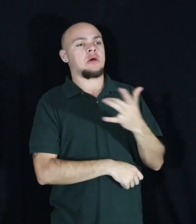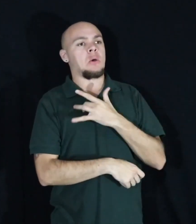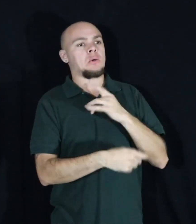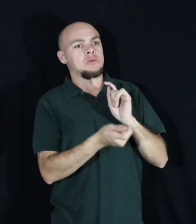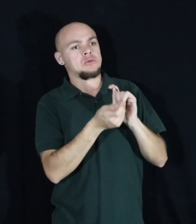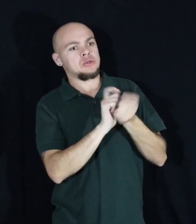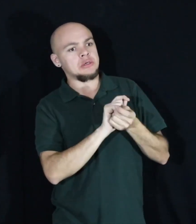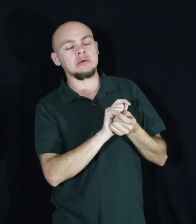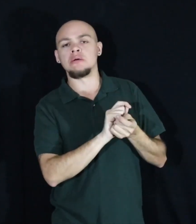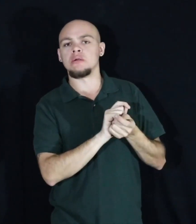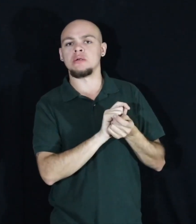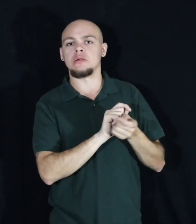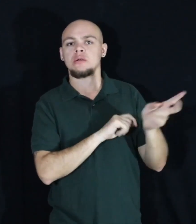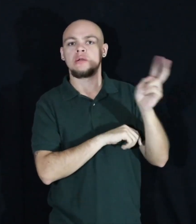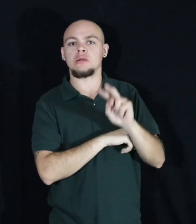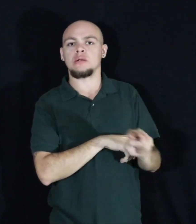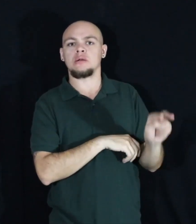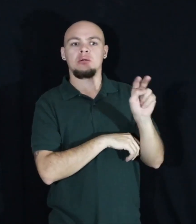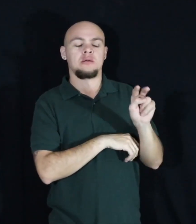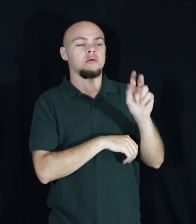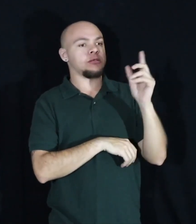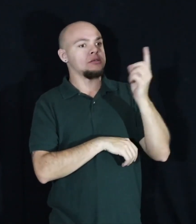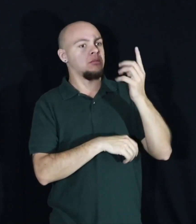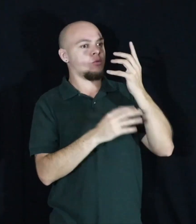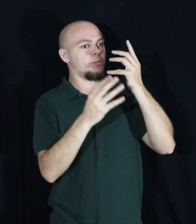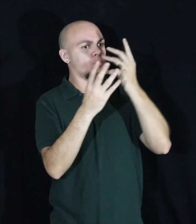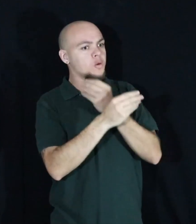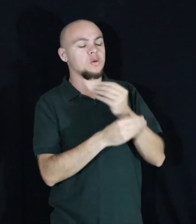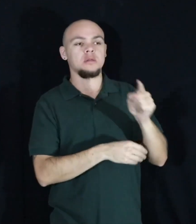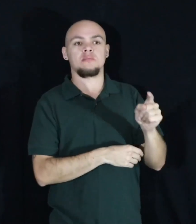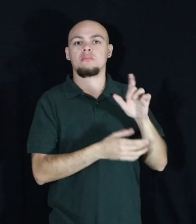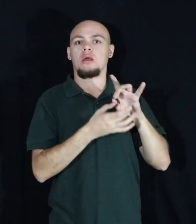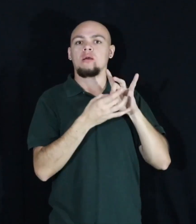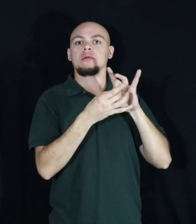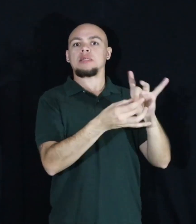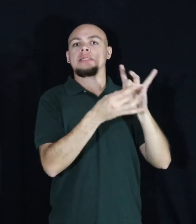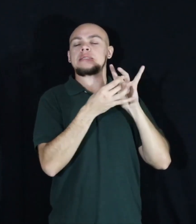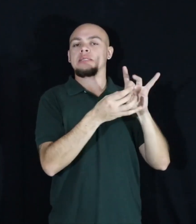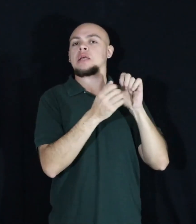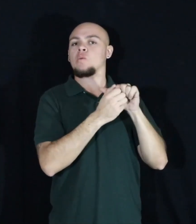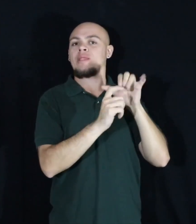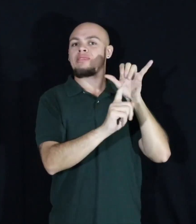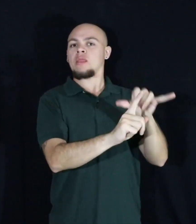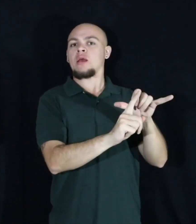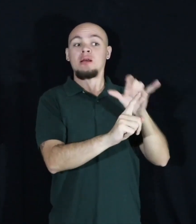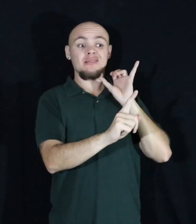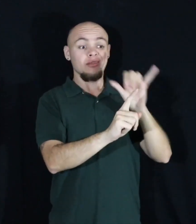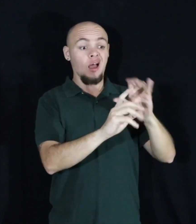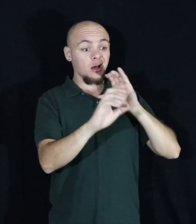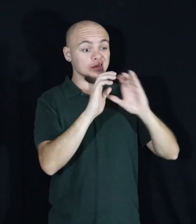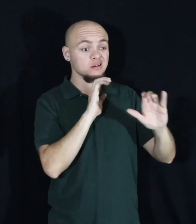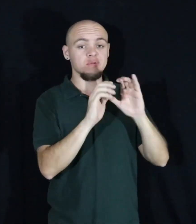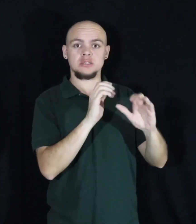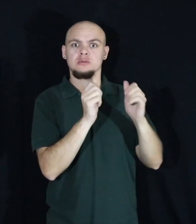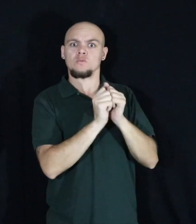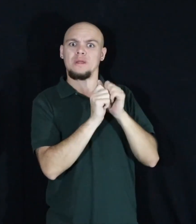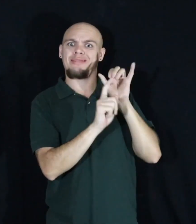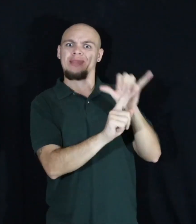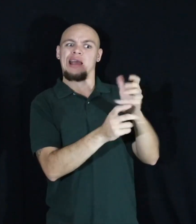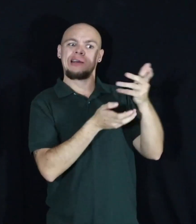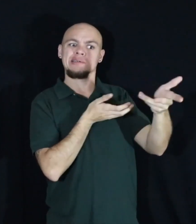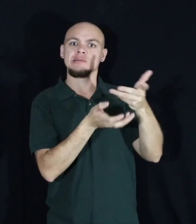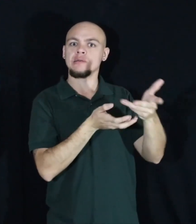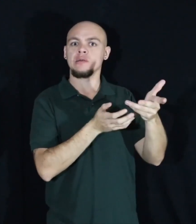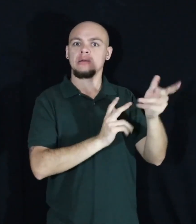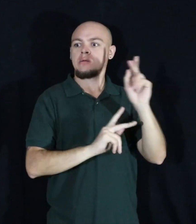He was looking at an object of extreme beauty, but he was connecting with it. There was a conversation he was having with it. No